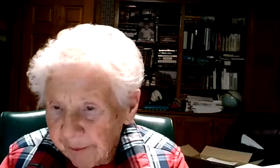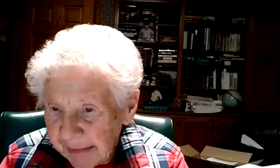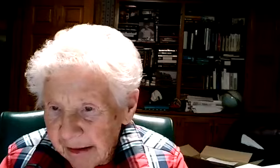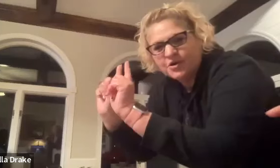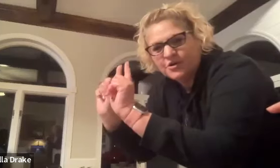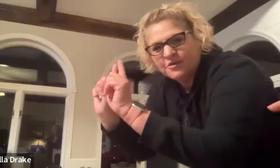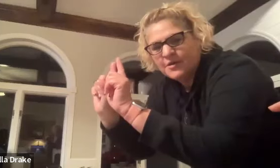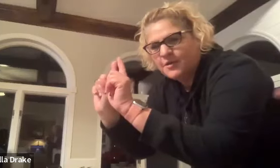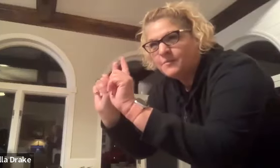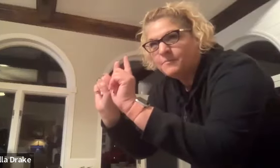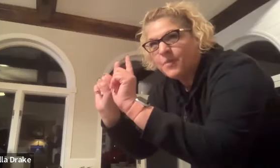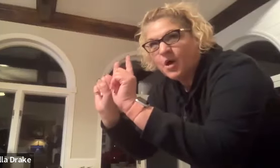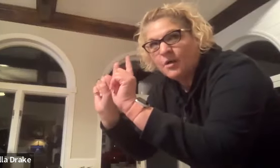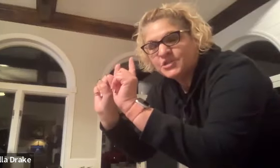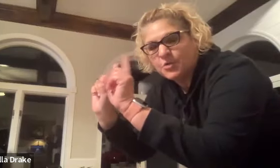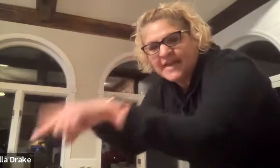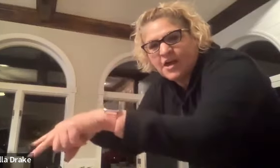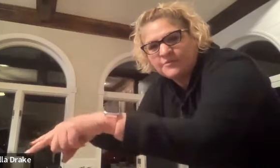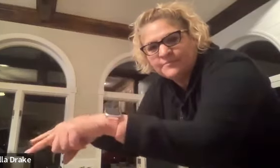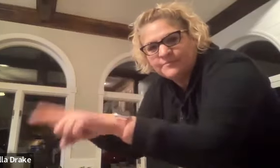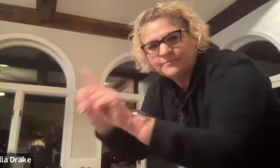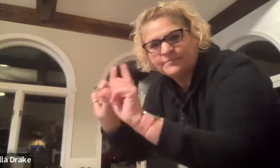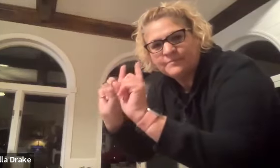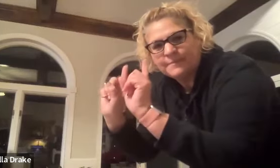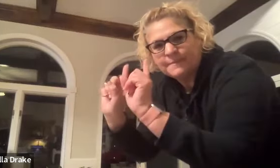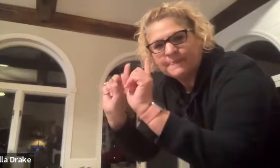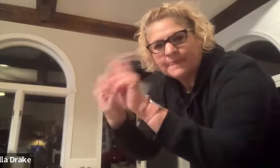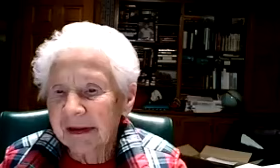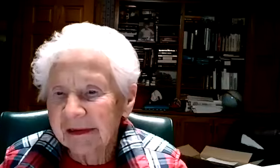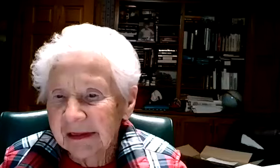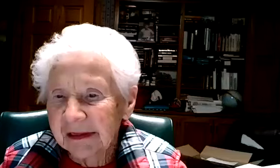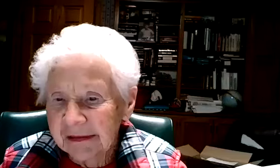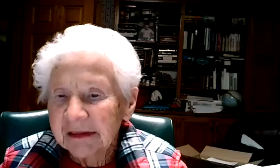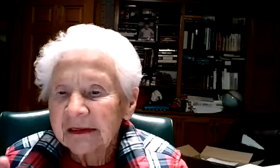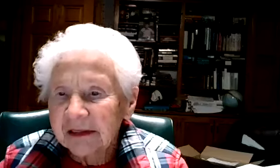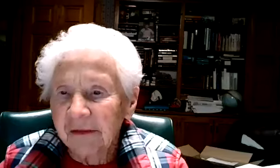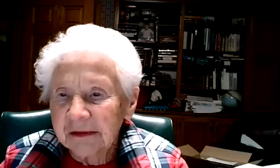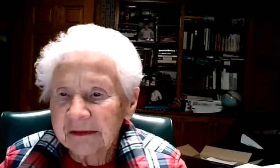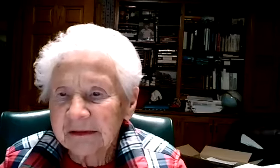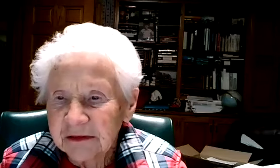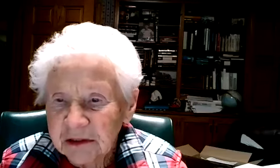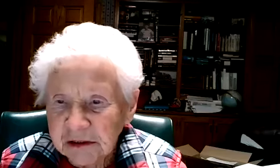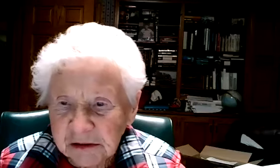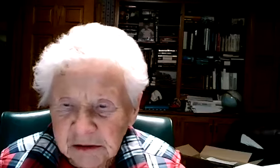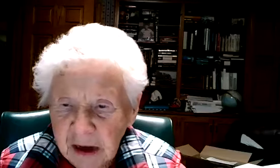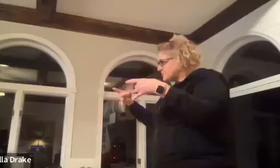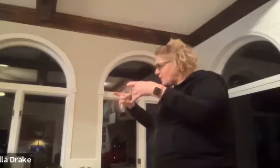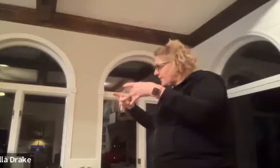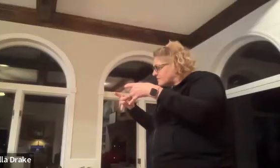you're out your palms go down go go to starbucks